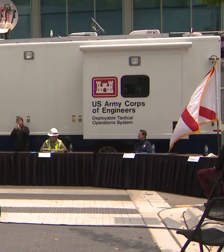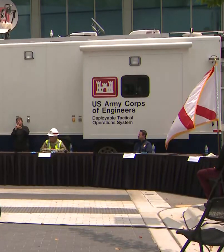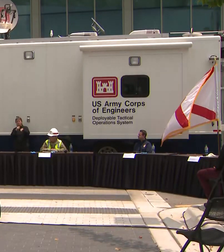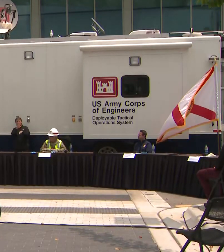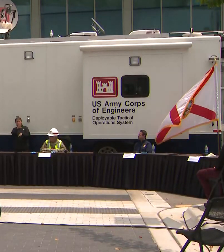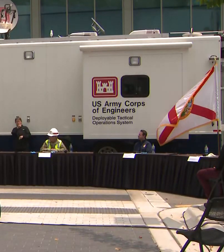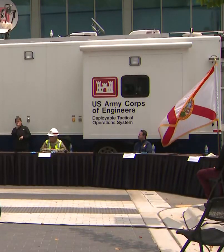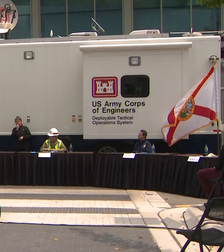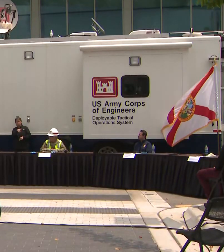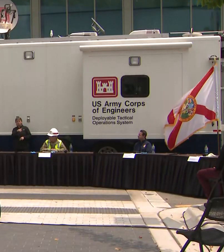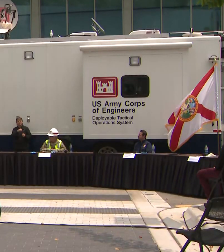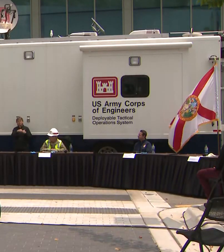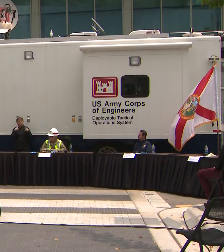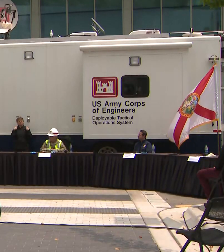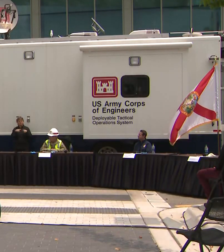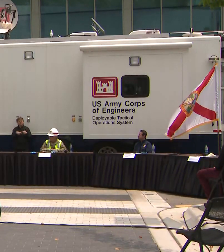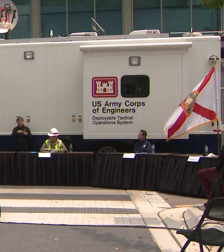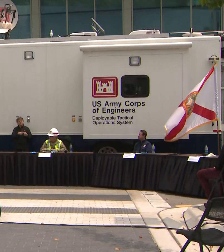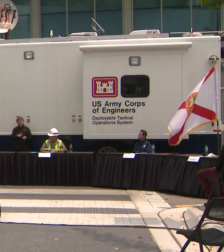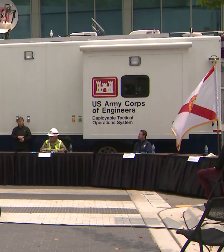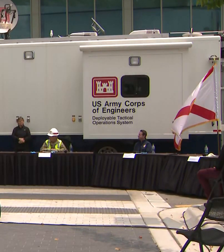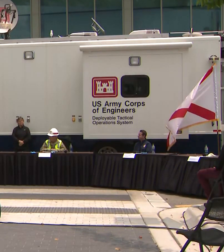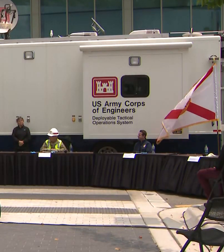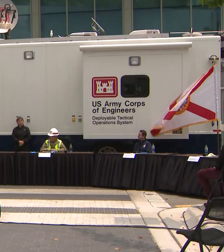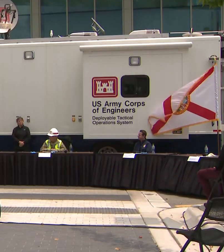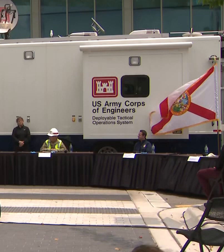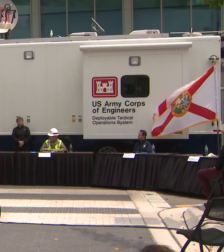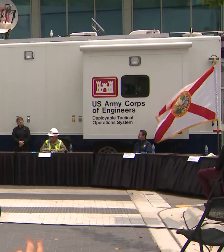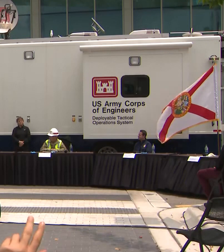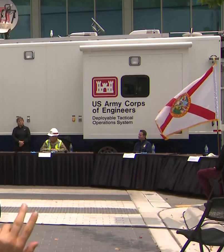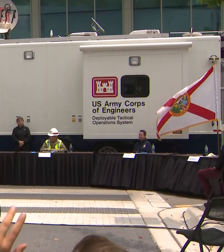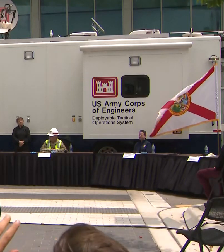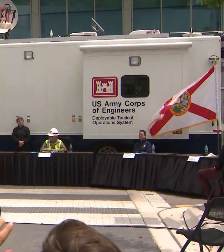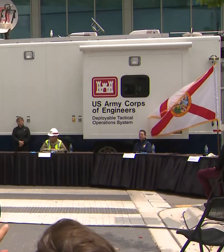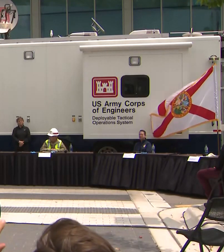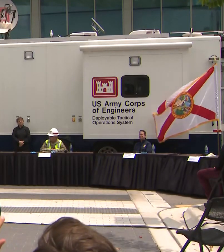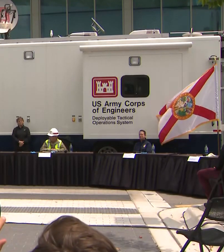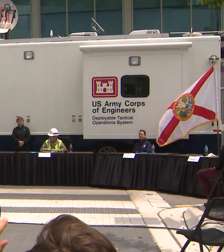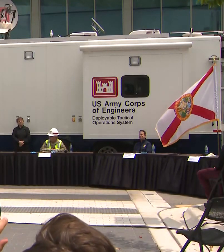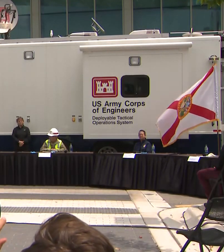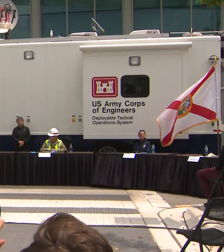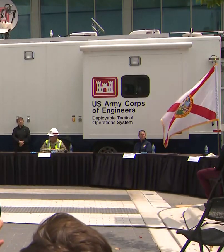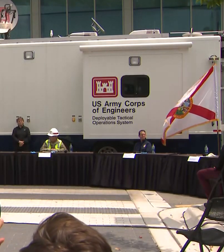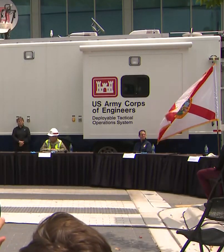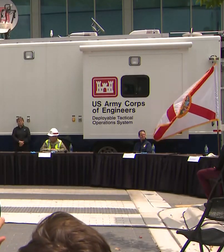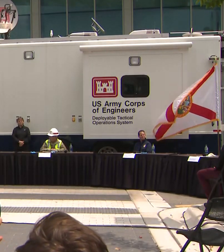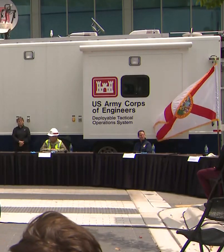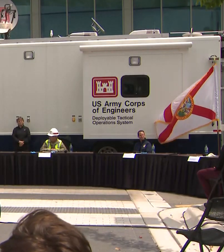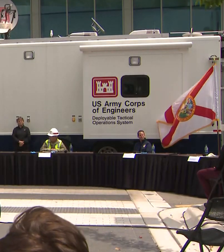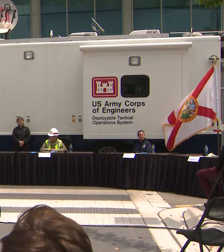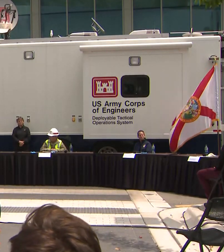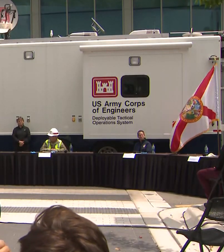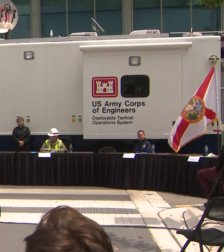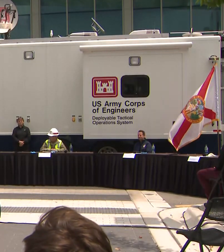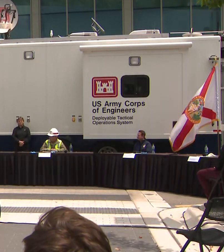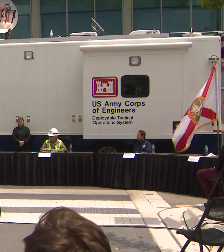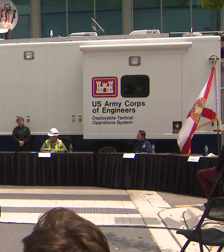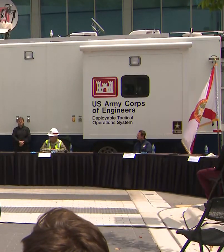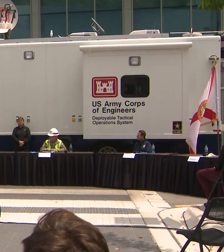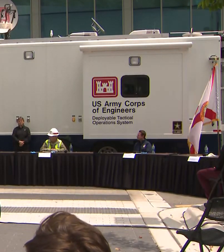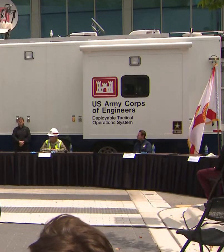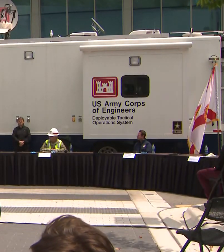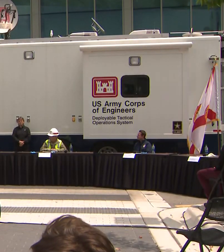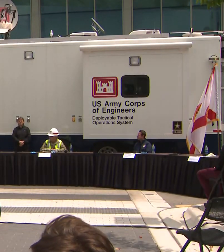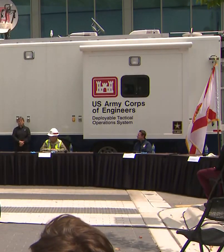I mean I'm to have a meeting with them to see what is the concern as well. Is there enough